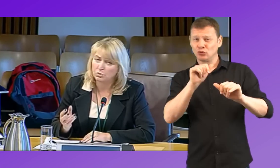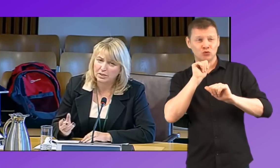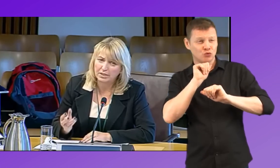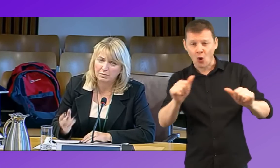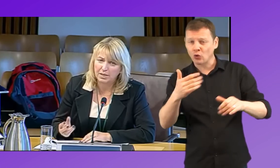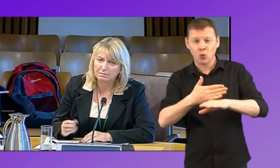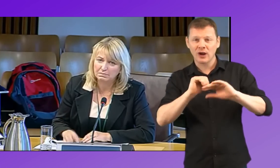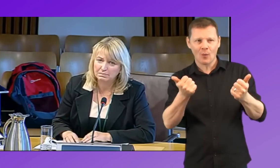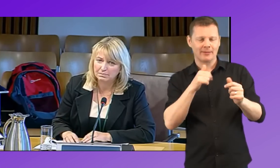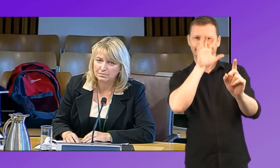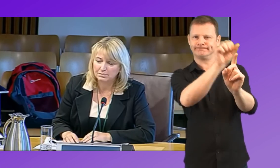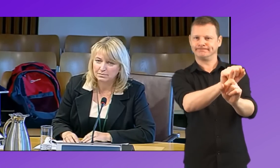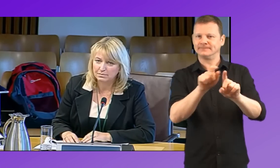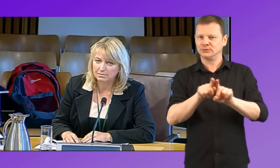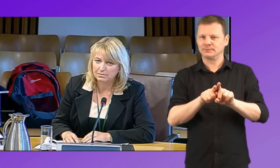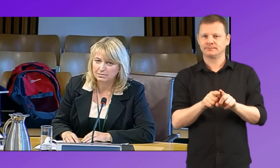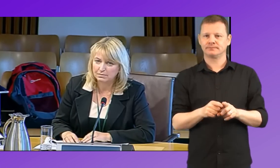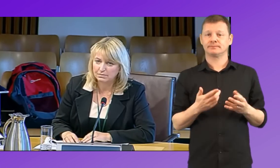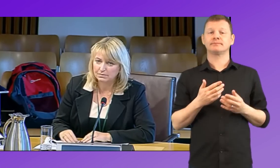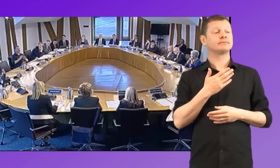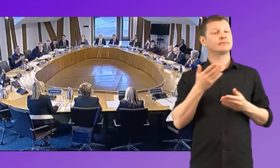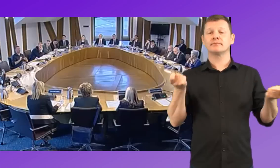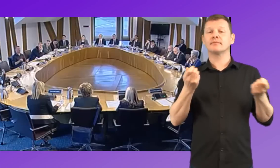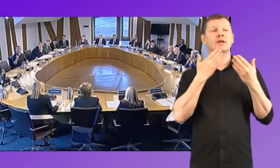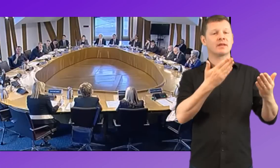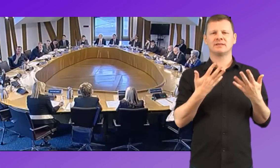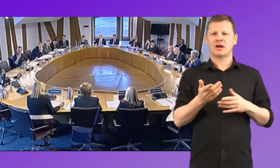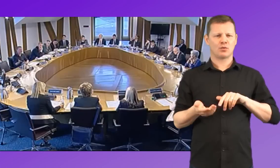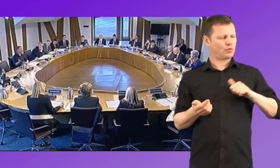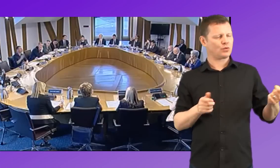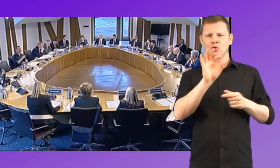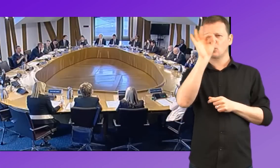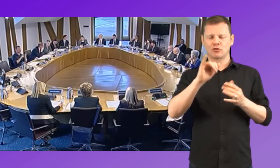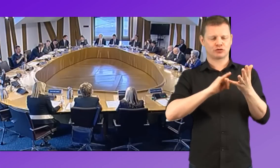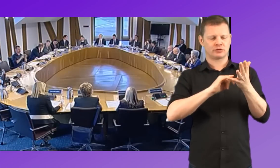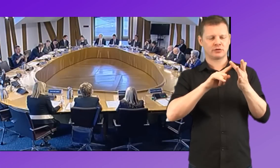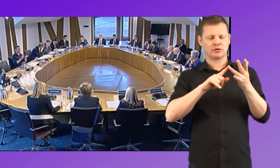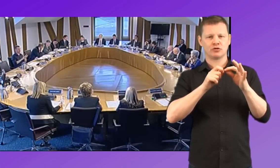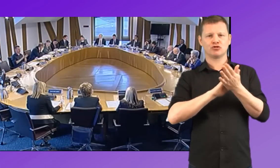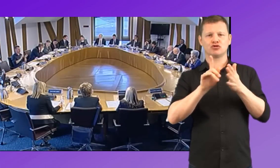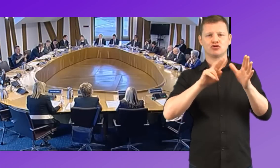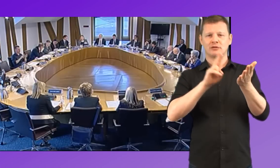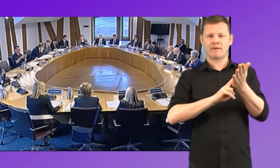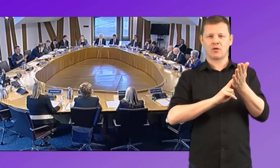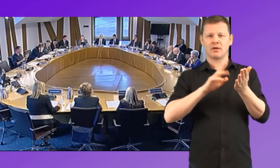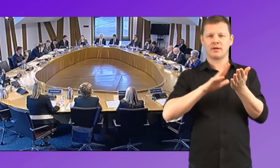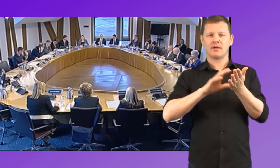working well. OK. Thank you. Siobhan McMahon. Thank you. I want to go on and talk about